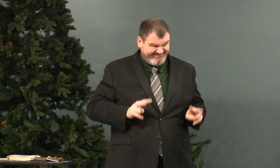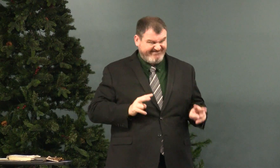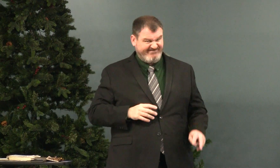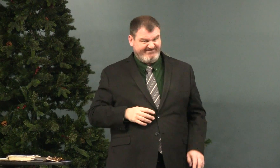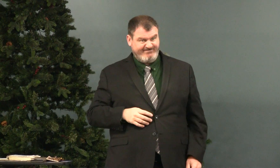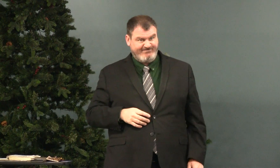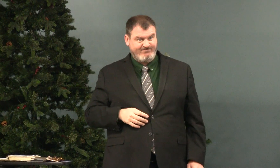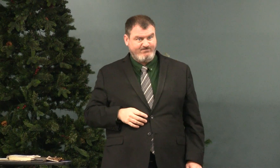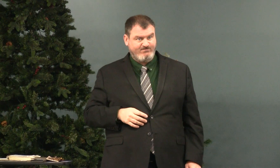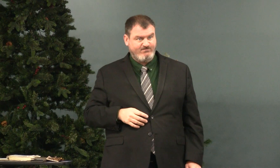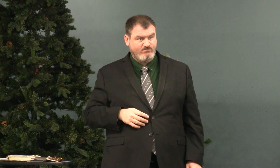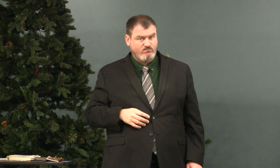You judge someone,